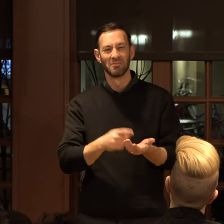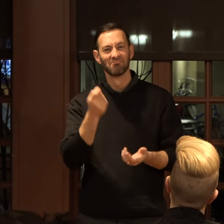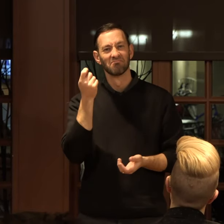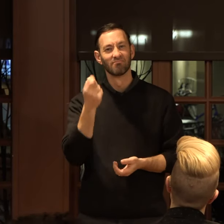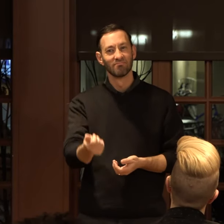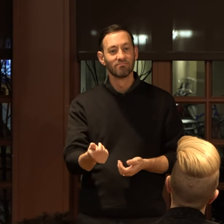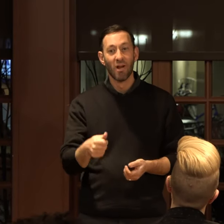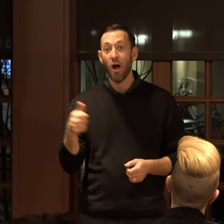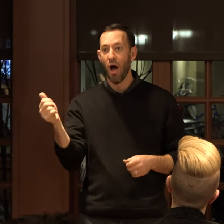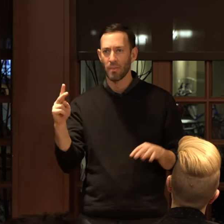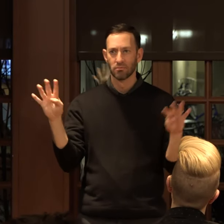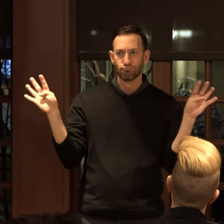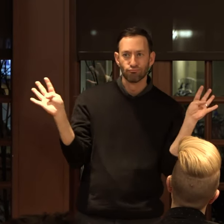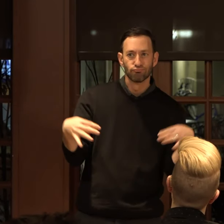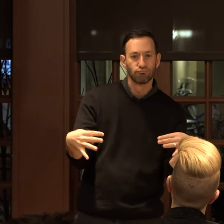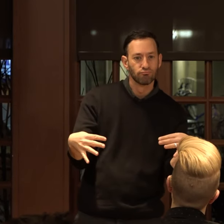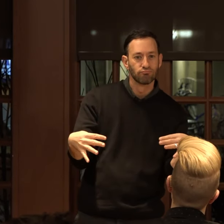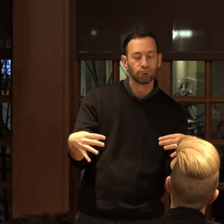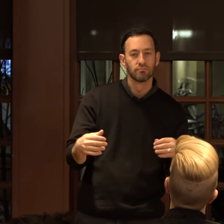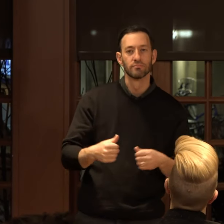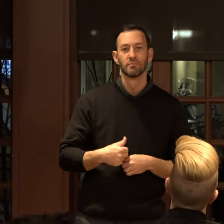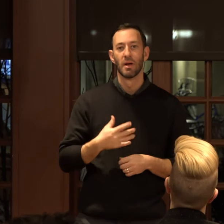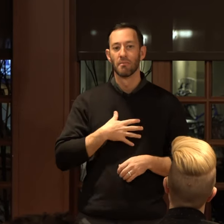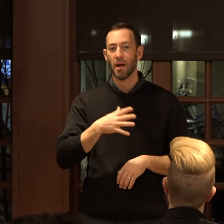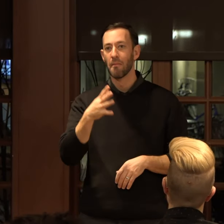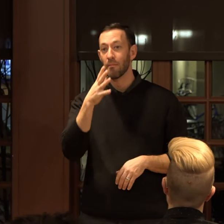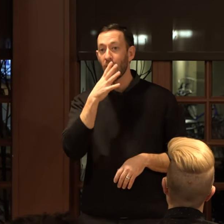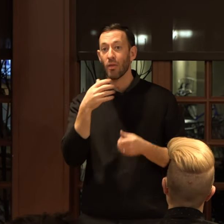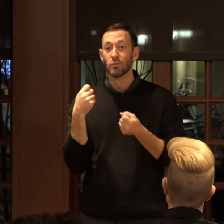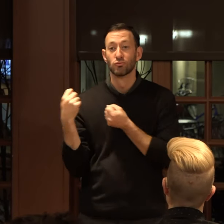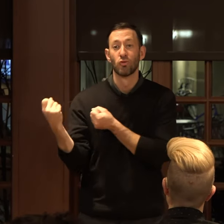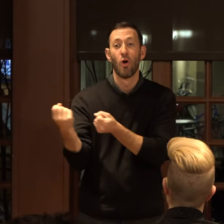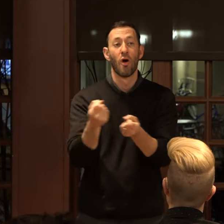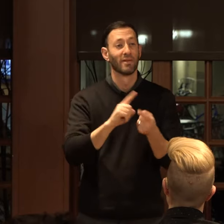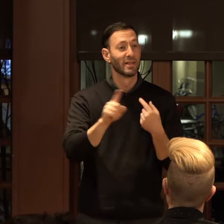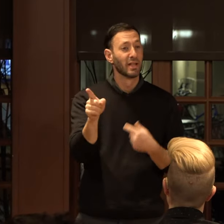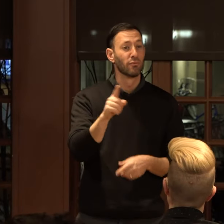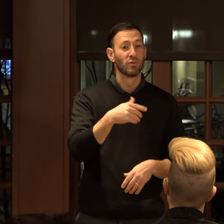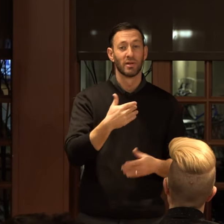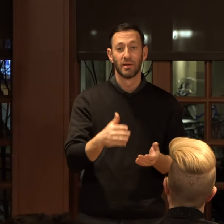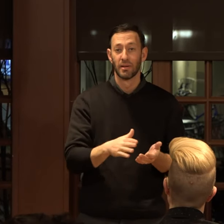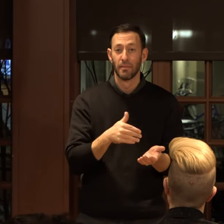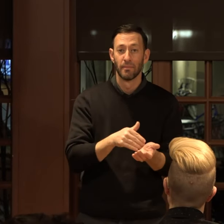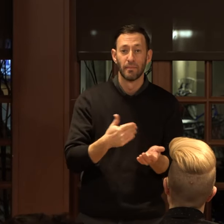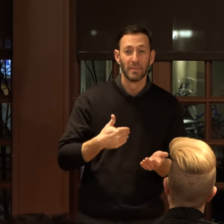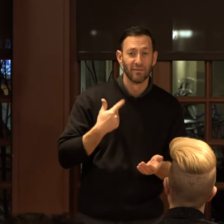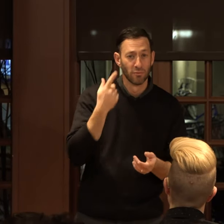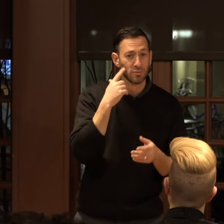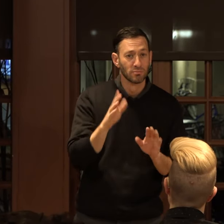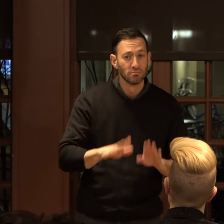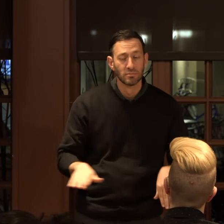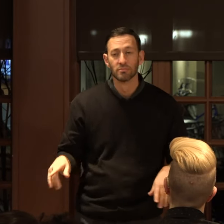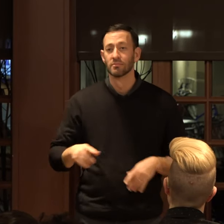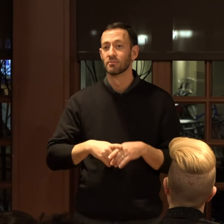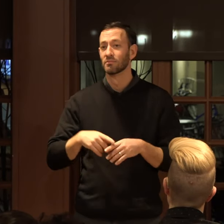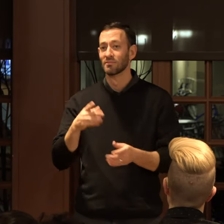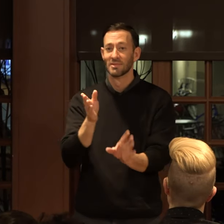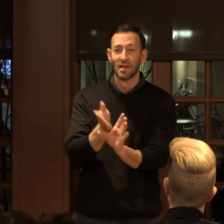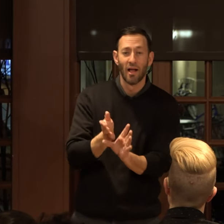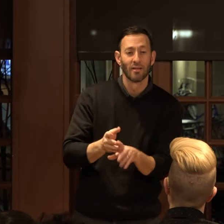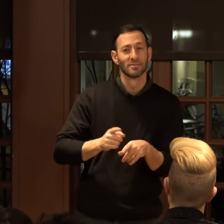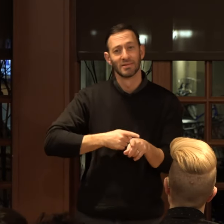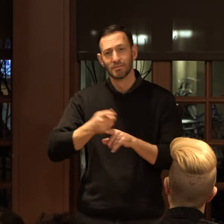Everyone else did. My mother drove me from pediatrician to psychologist to specialist in search of an elusive